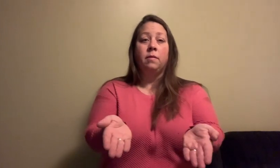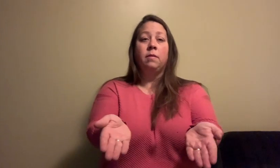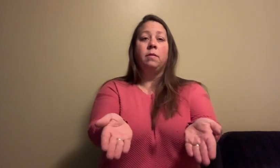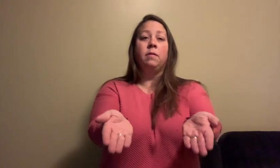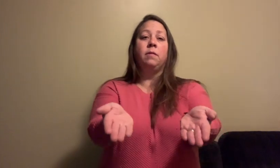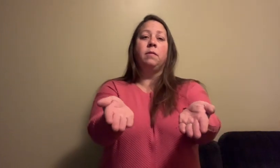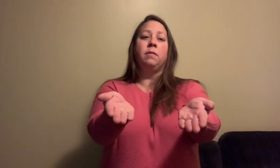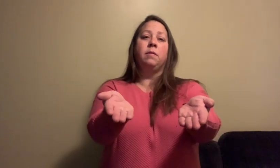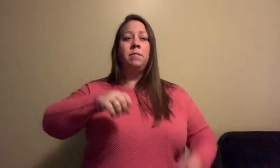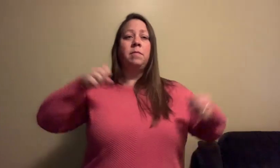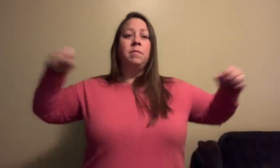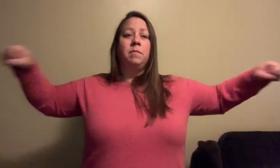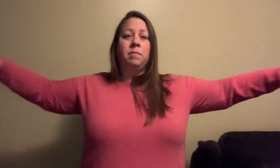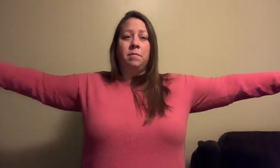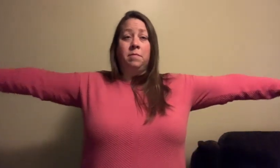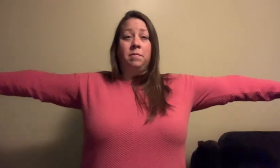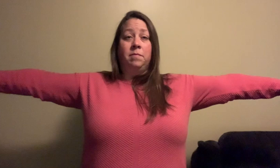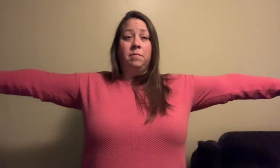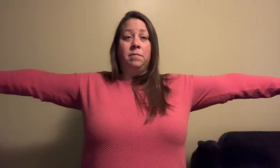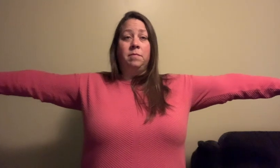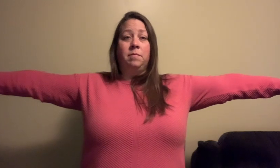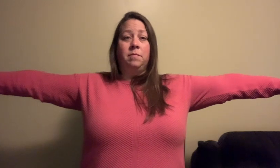hands were nailed to a tree